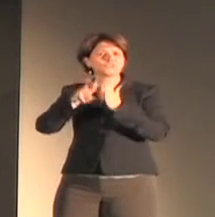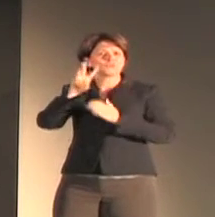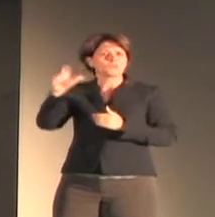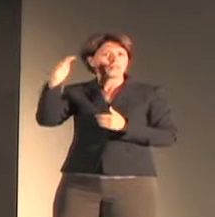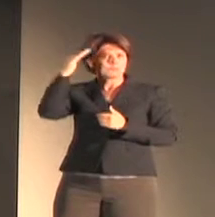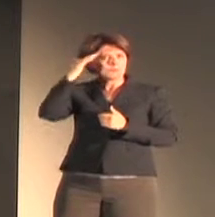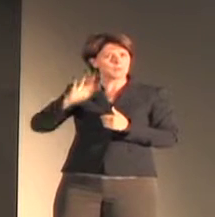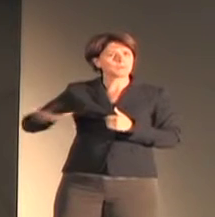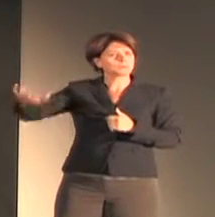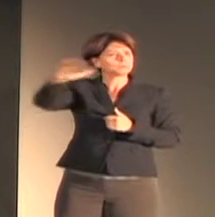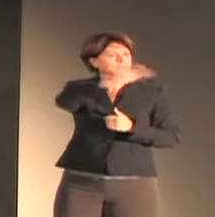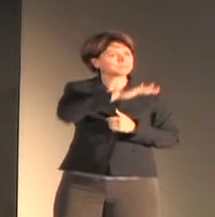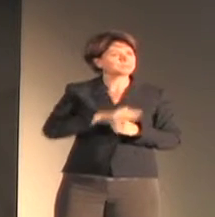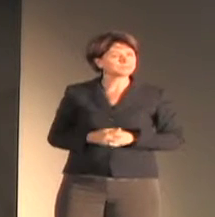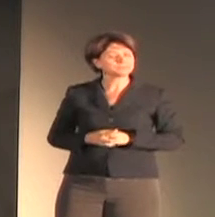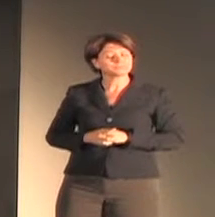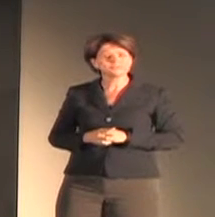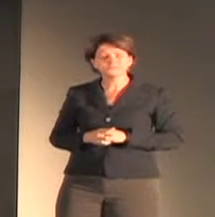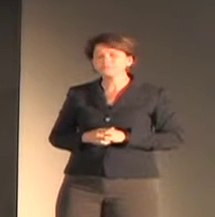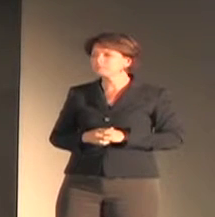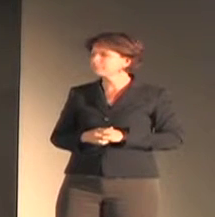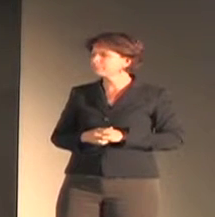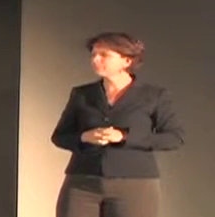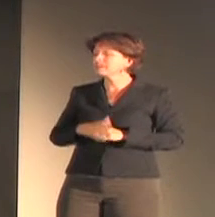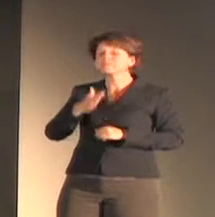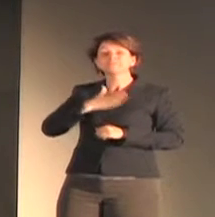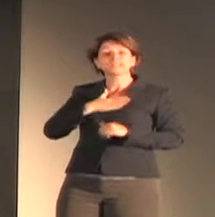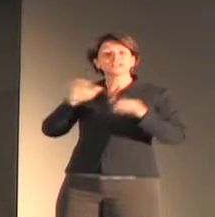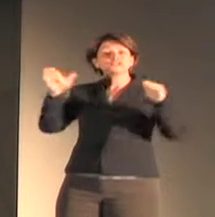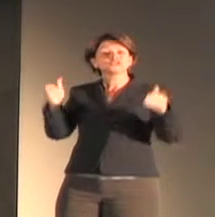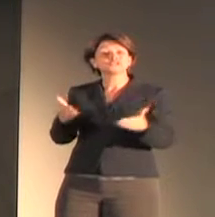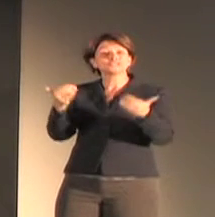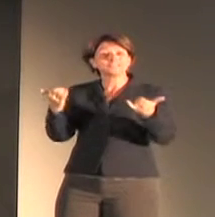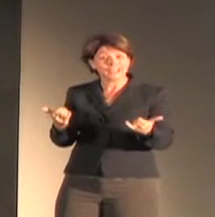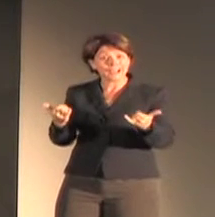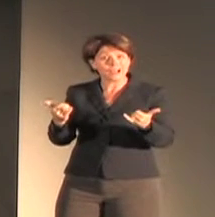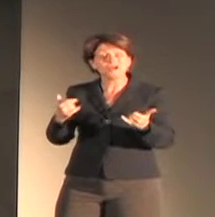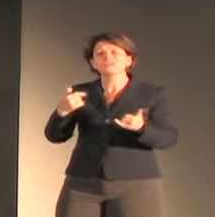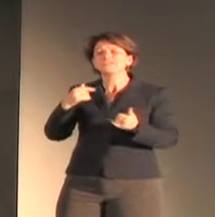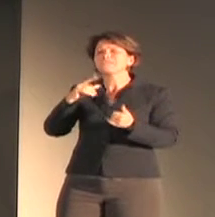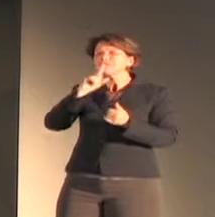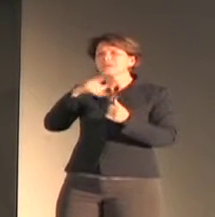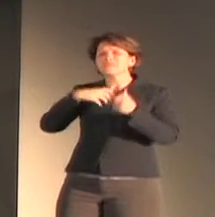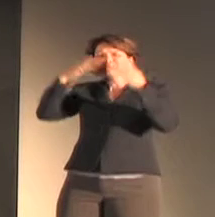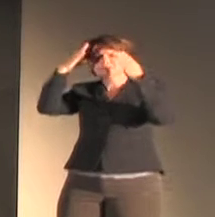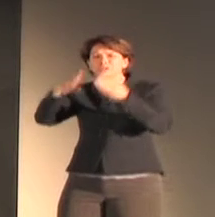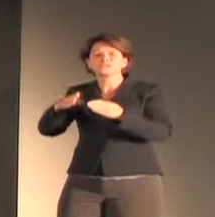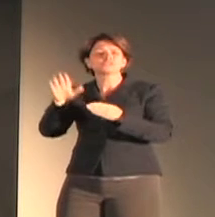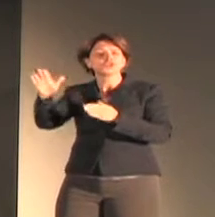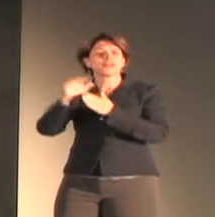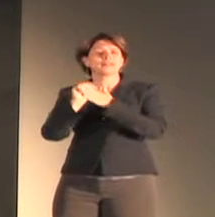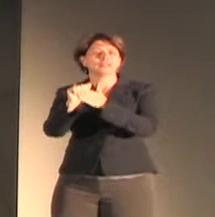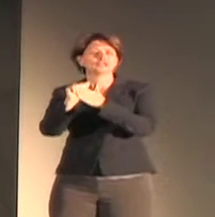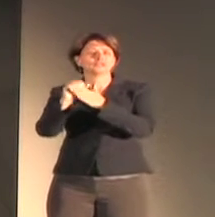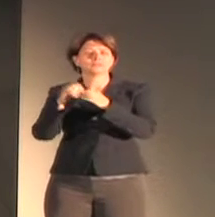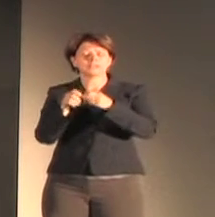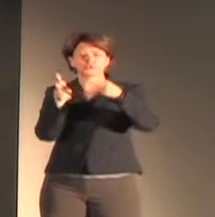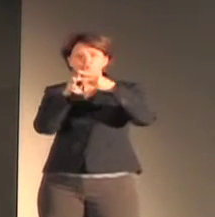I would like to focus my remarks today on Dr. Patton's leadership in these two distinct areas, the structure of sign